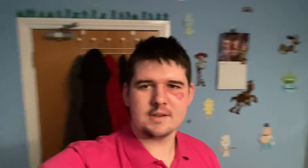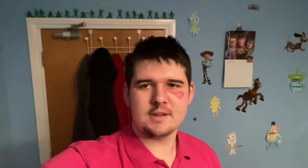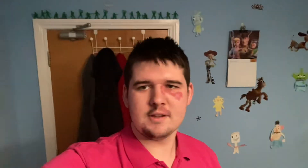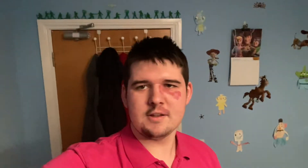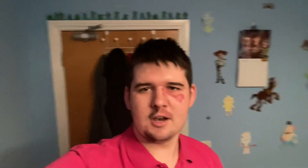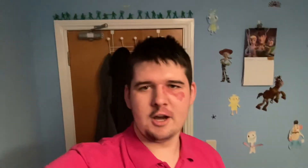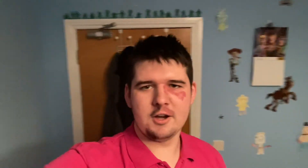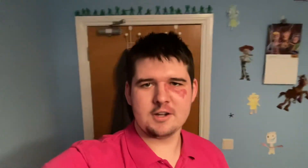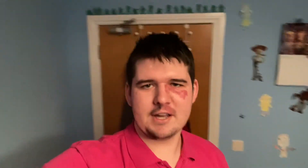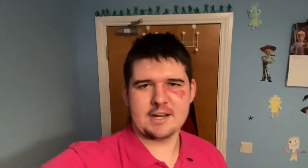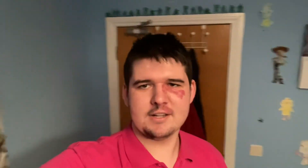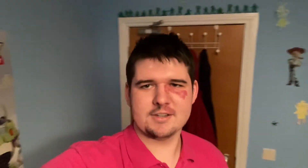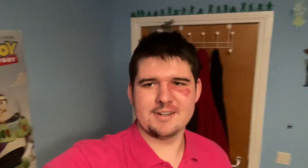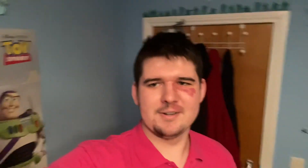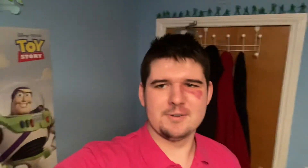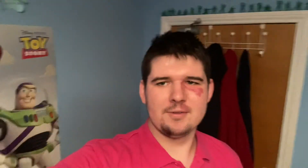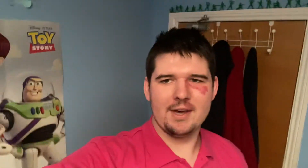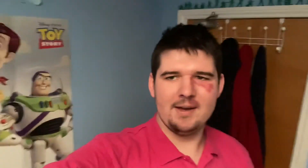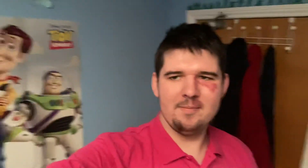Look at all them.